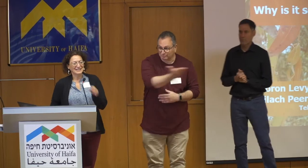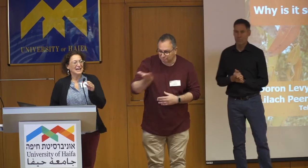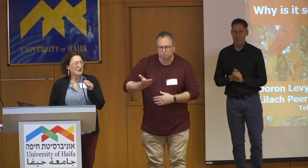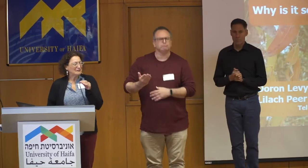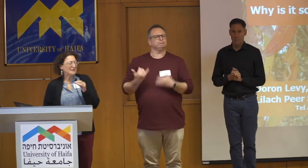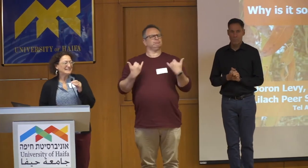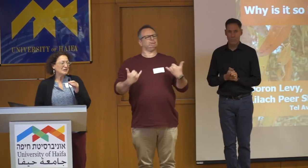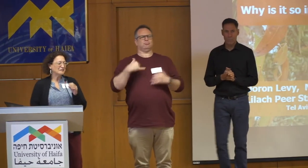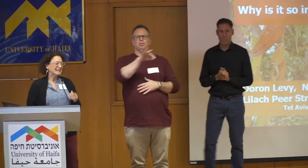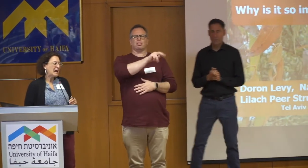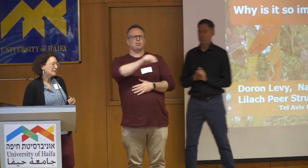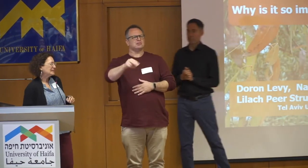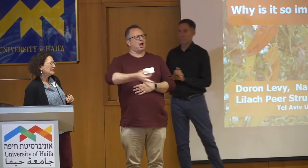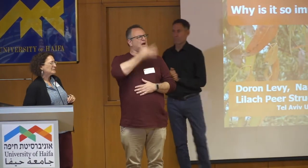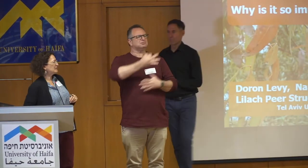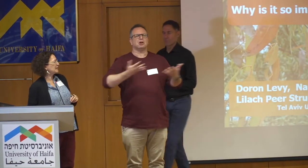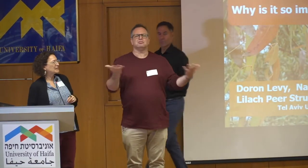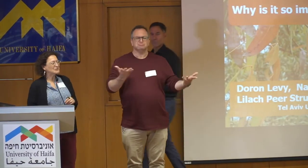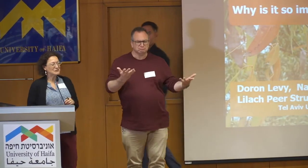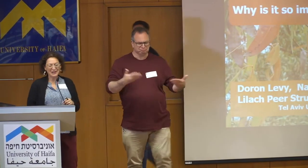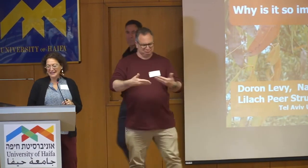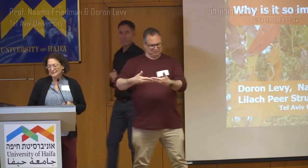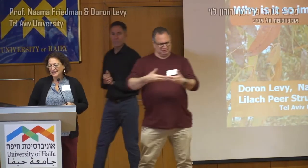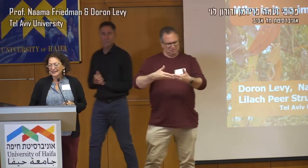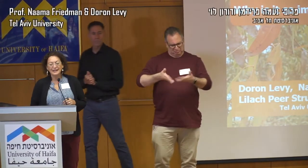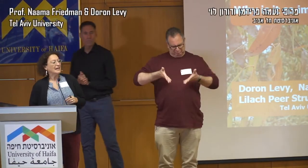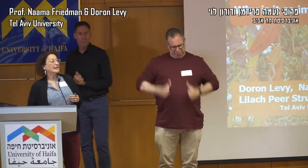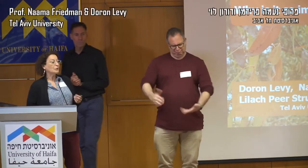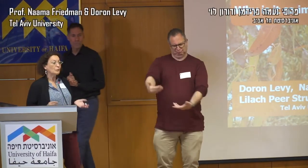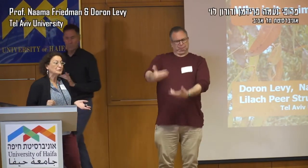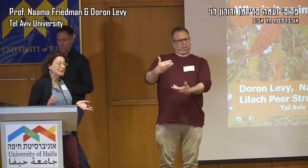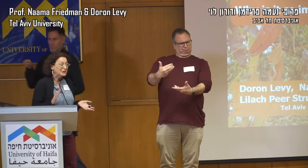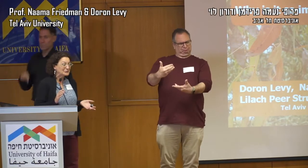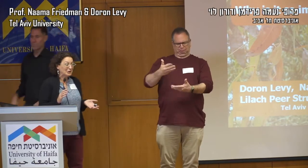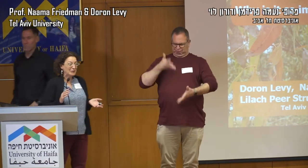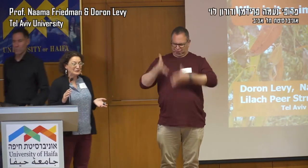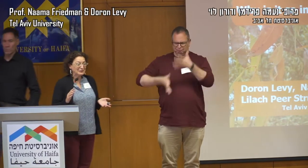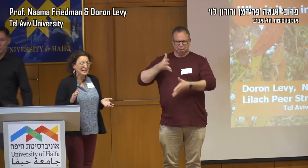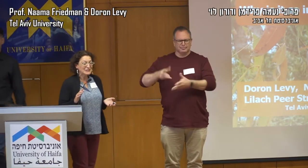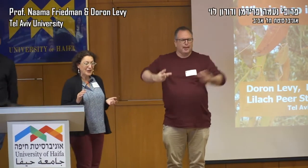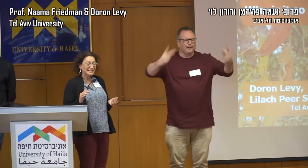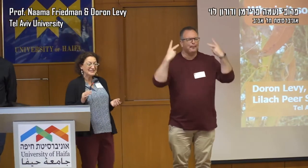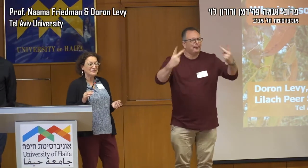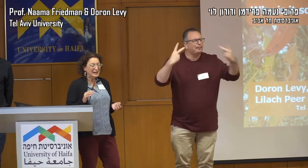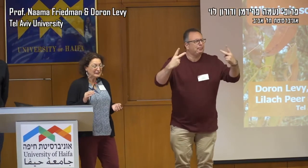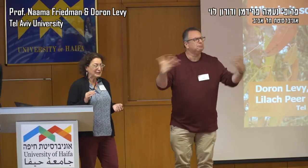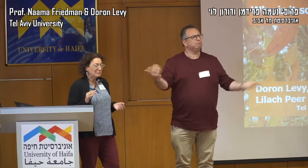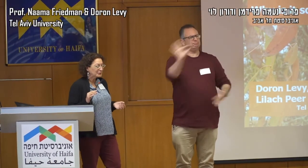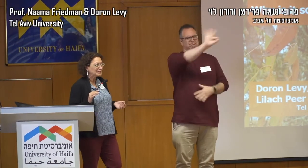Hello everybody, we are very happy to be speaking to you today. What we are going to talk about today is why it is very, very important